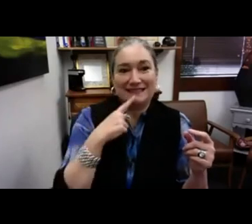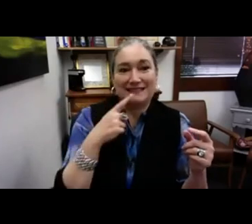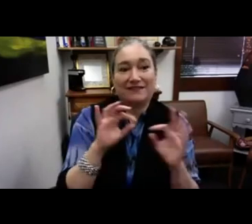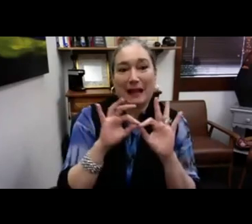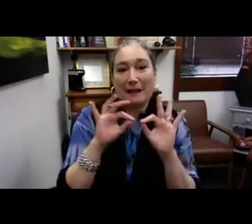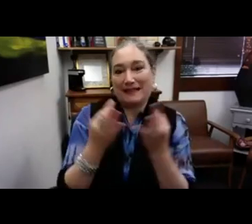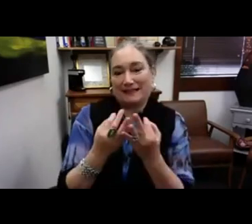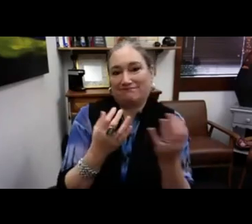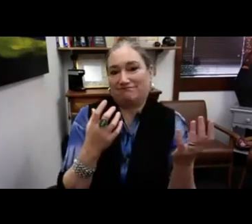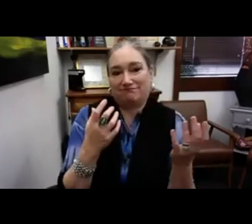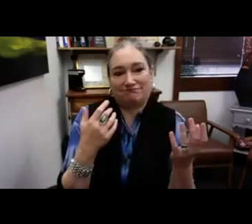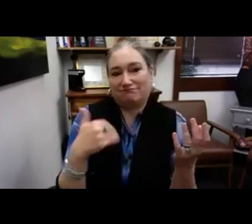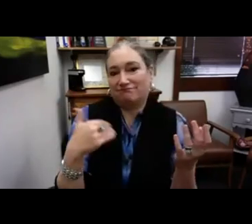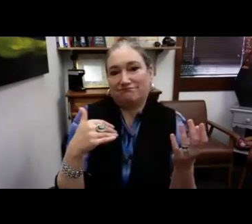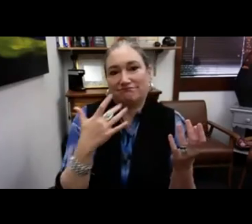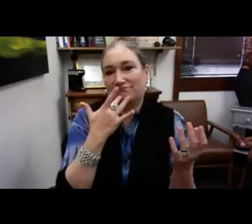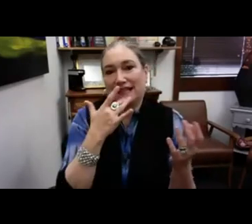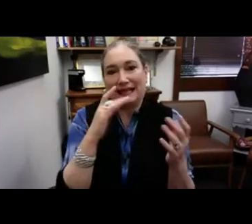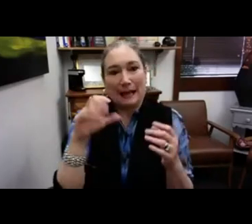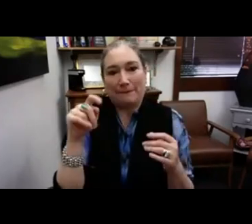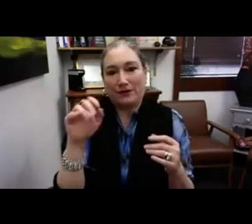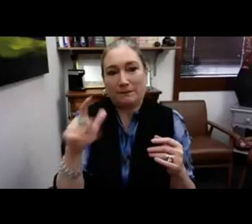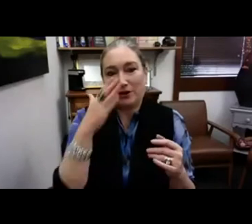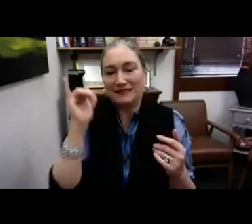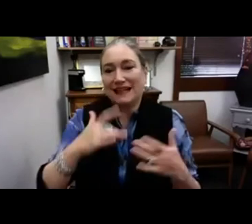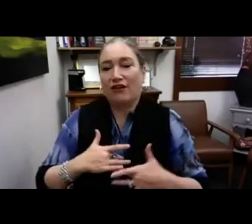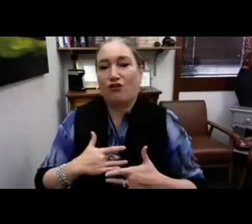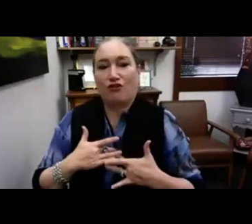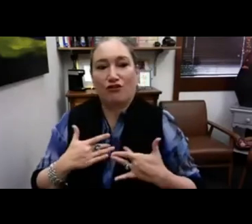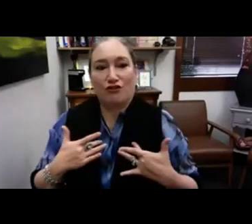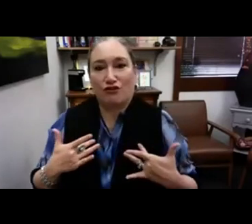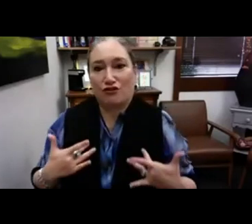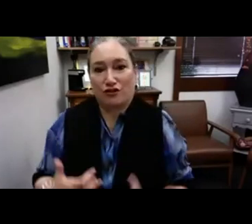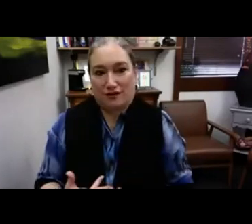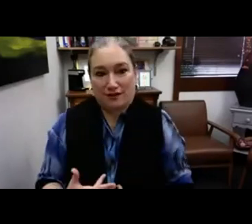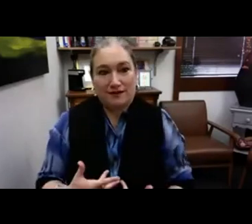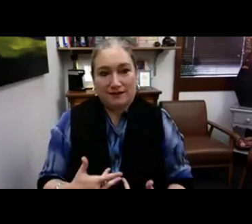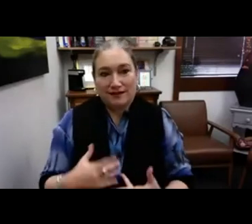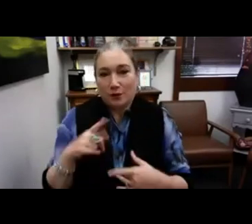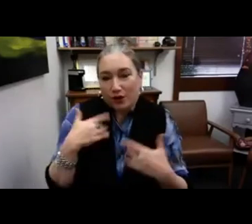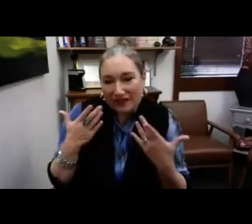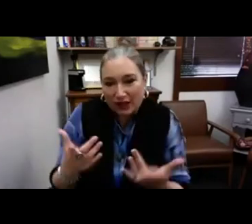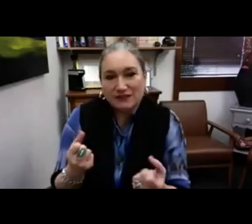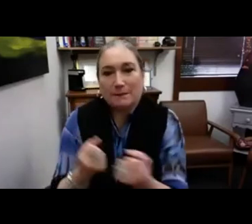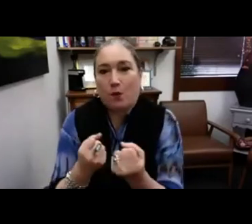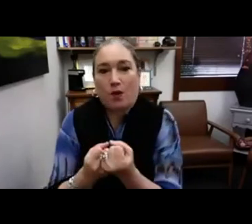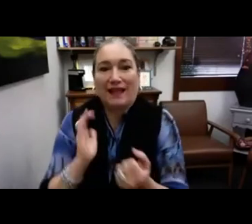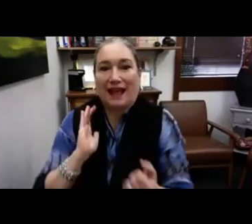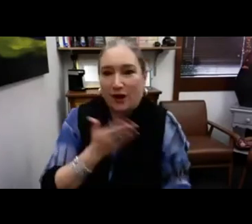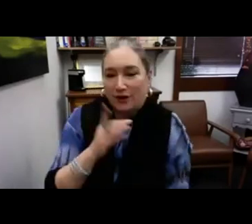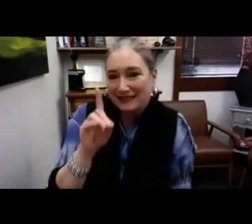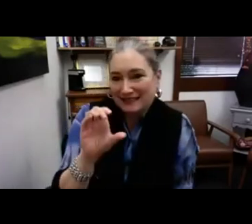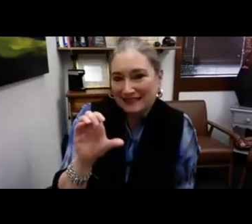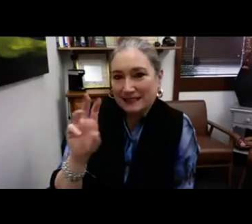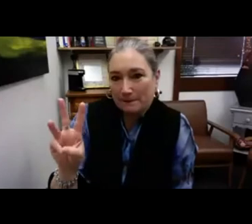This is from Emily. Emily says family is one of the biggest capital because like